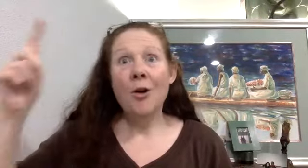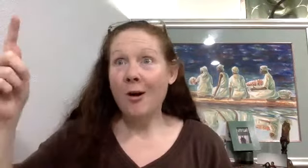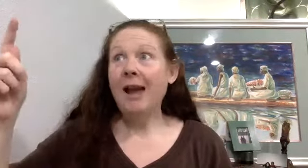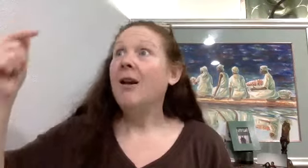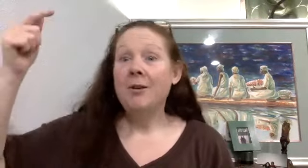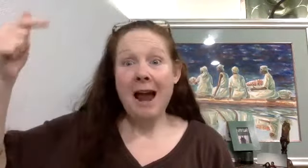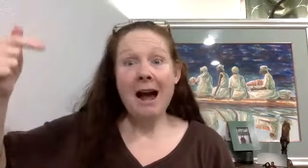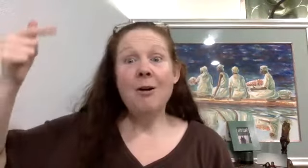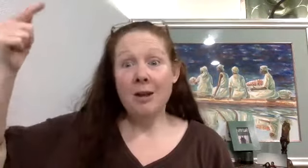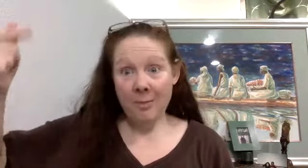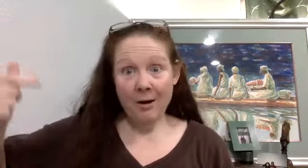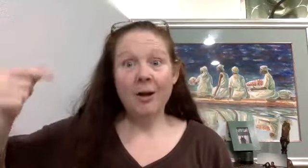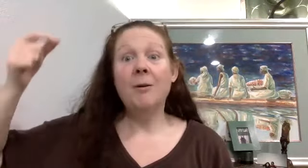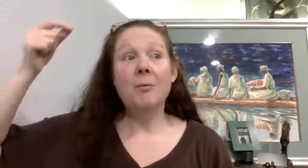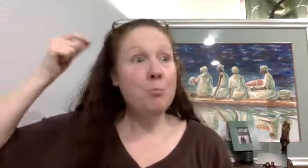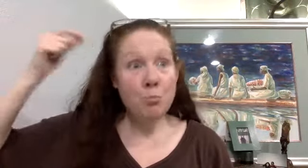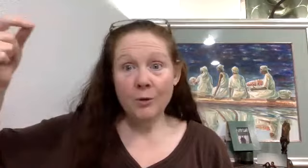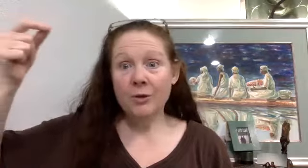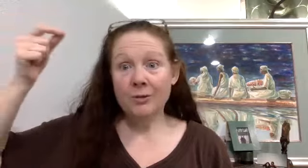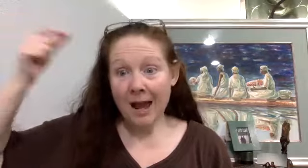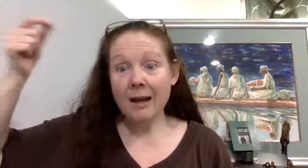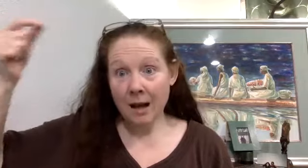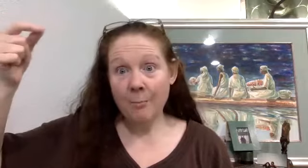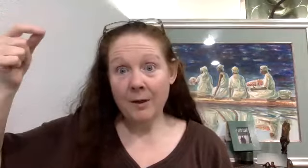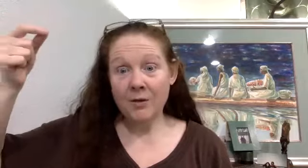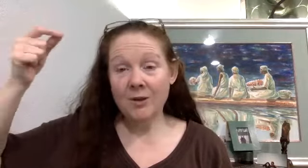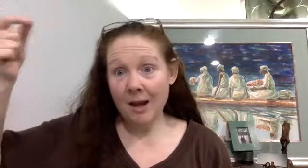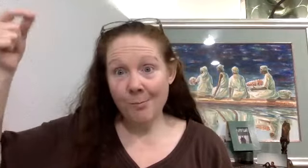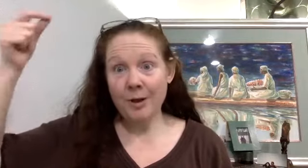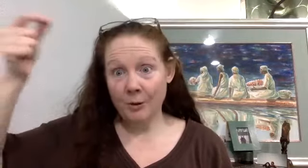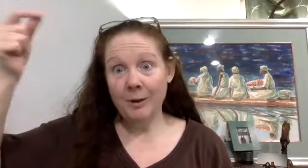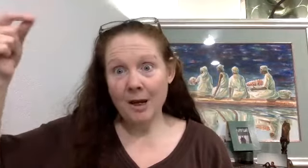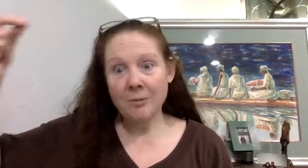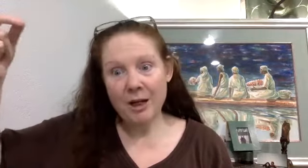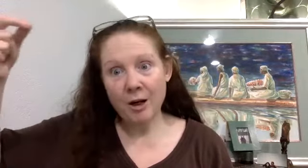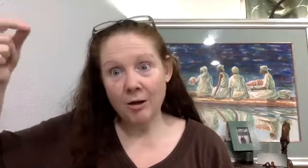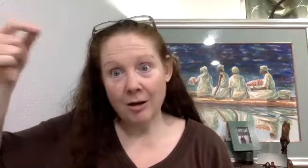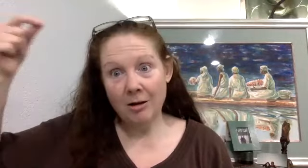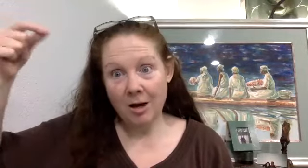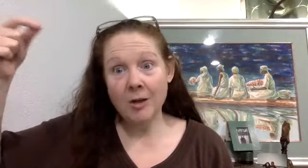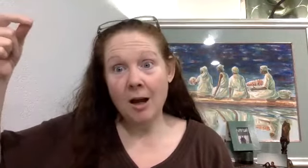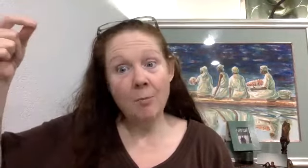okay, now in America, most tech companies, the tech companies who intend to be here a long time,